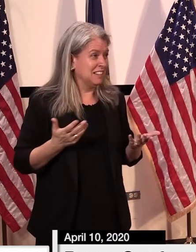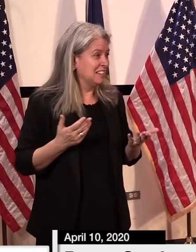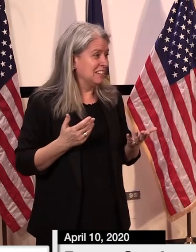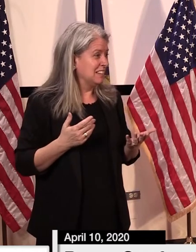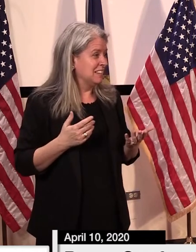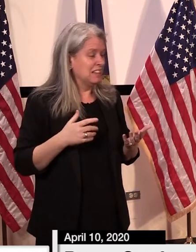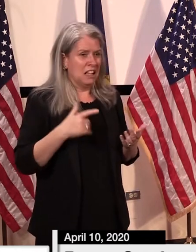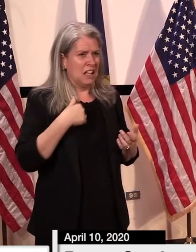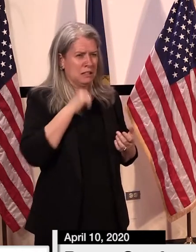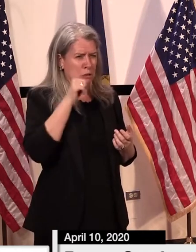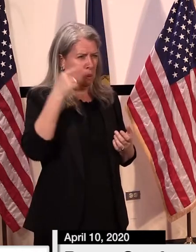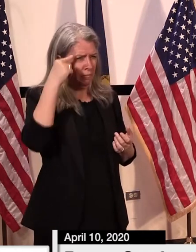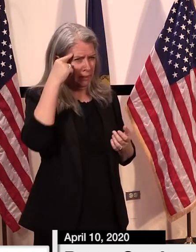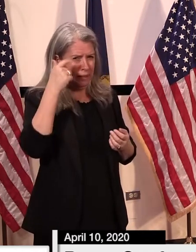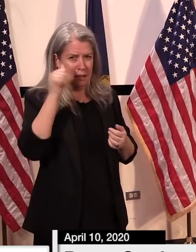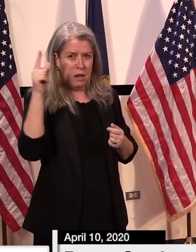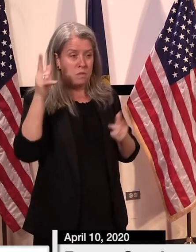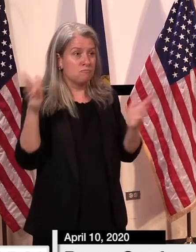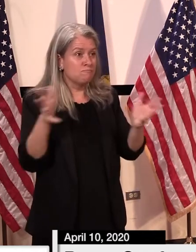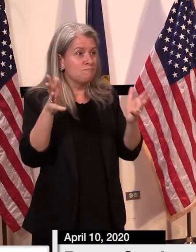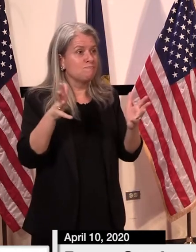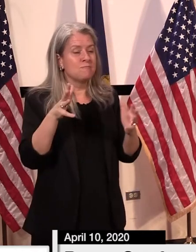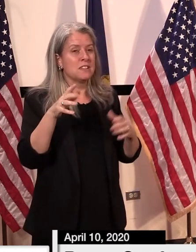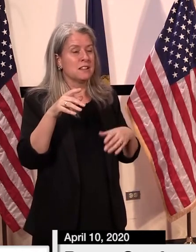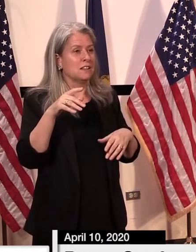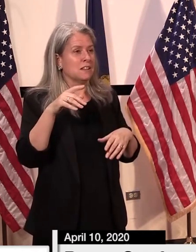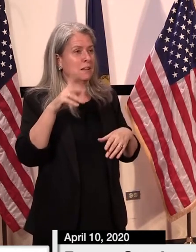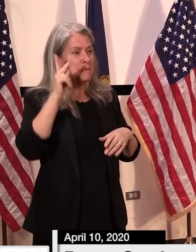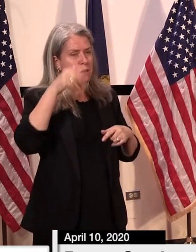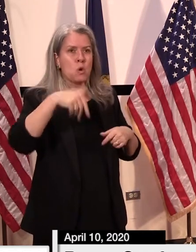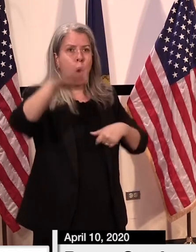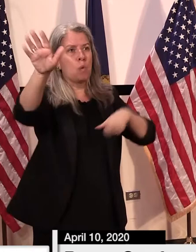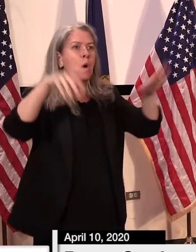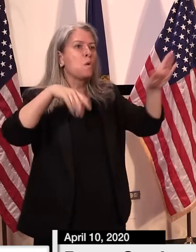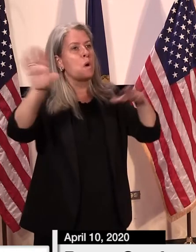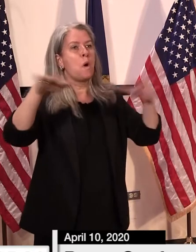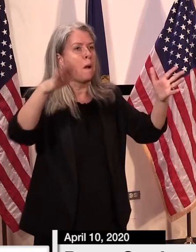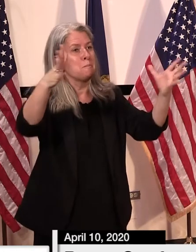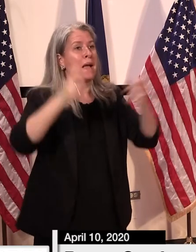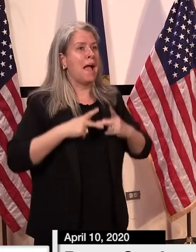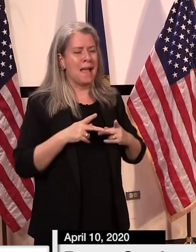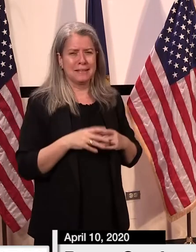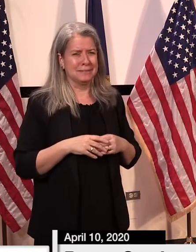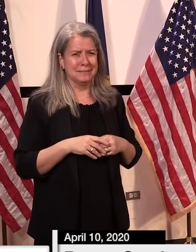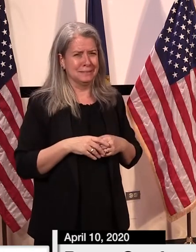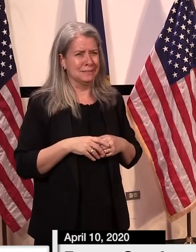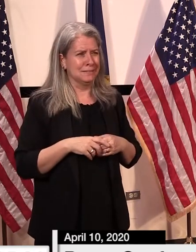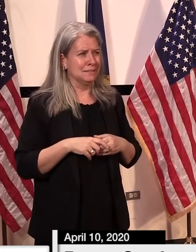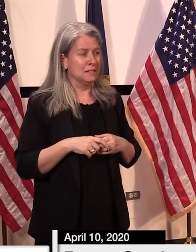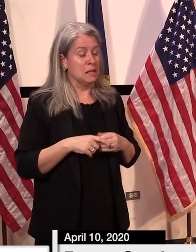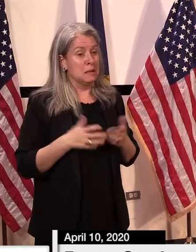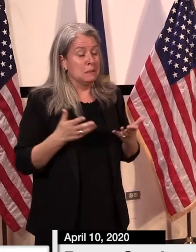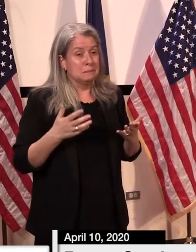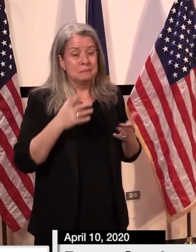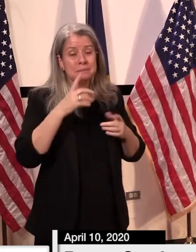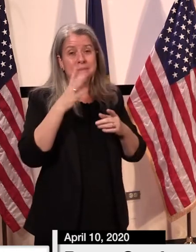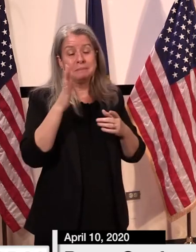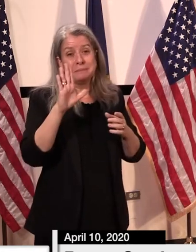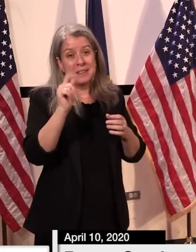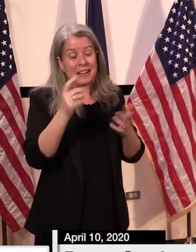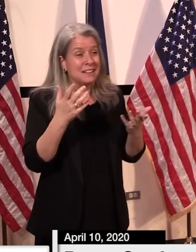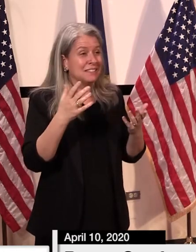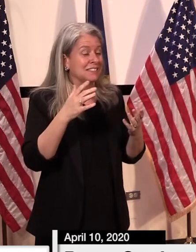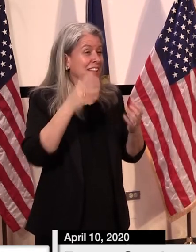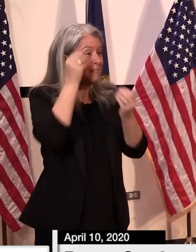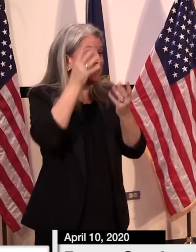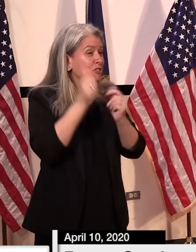anyone is promoting anyone leaving their states at this point in time but again uh this is going to change based on the